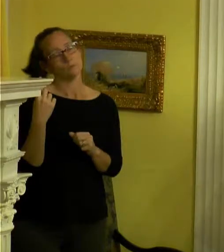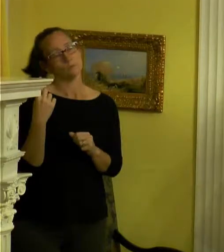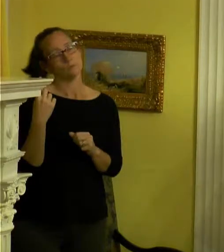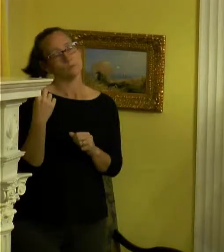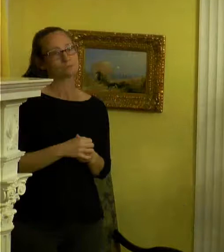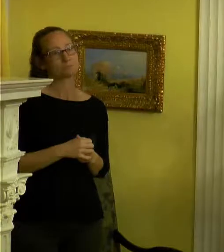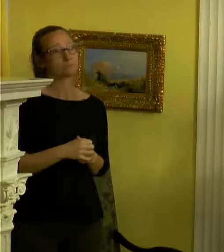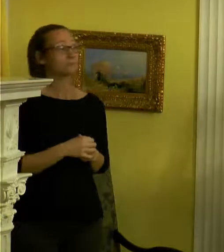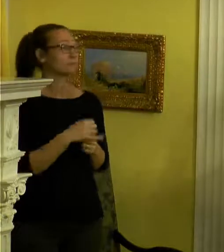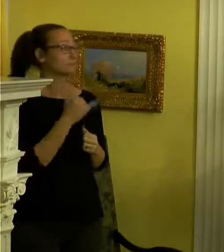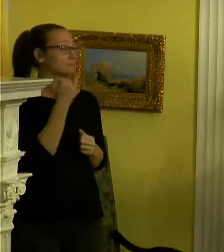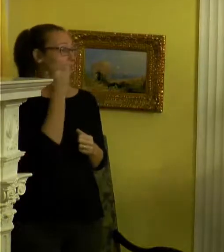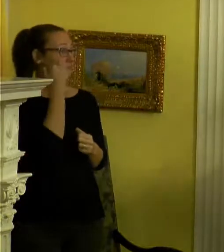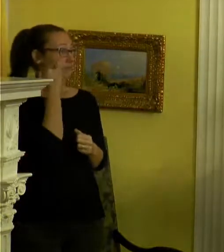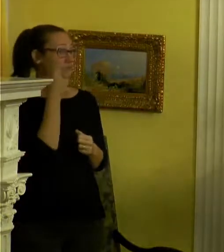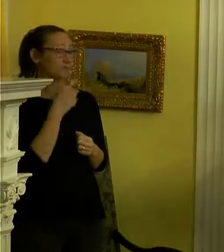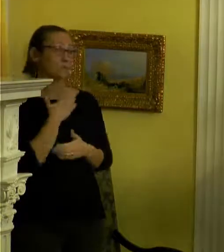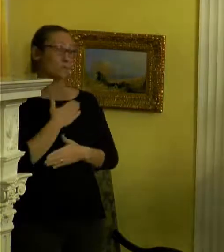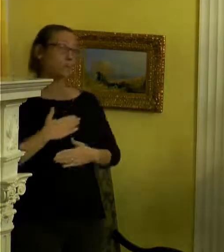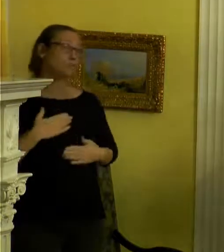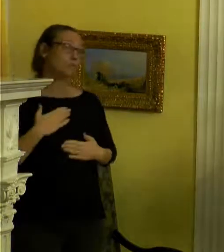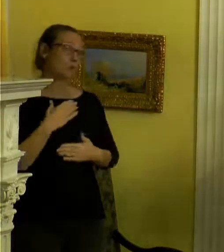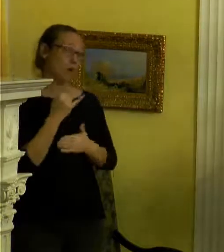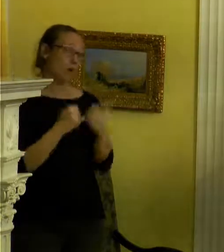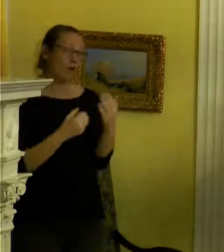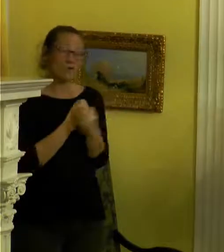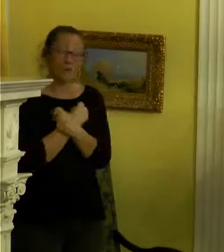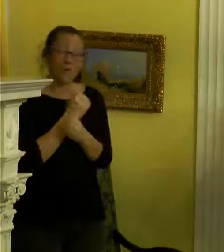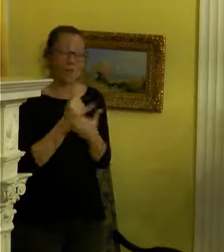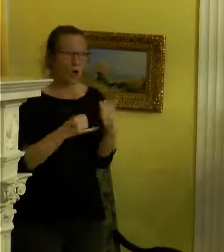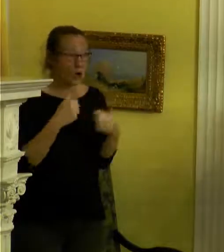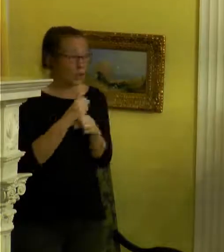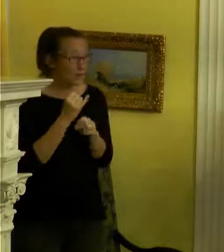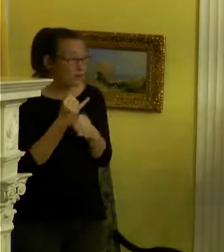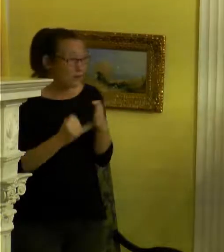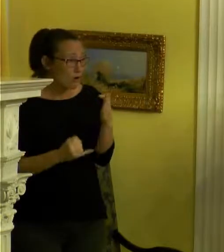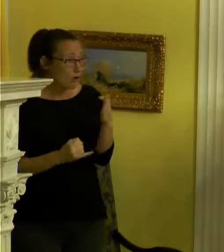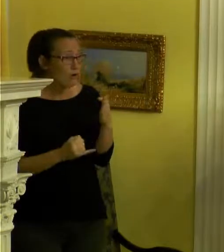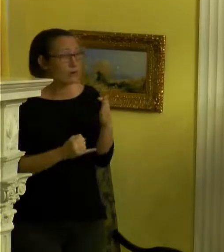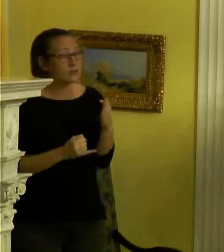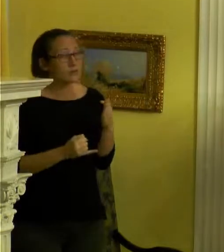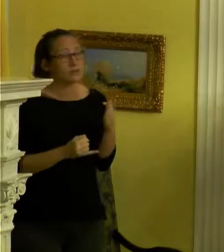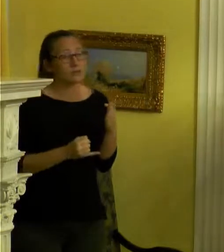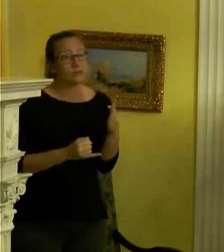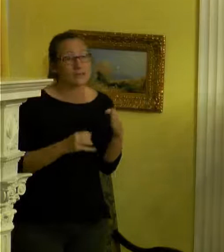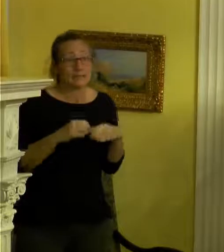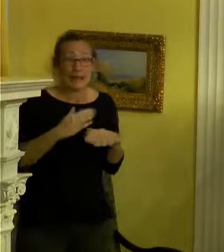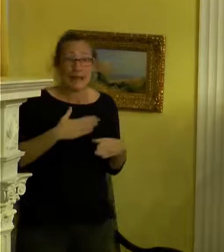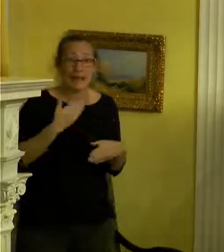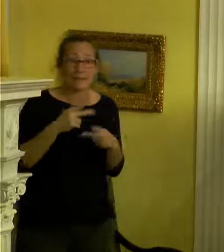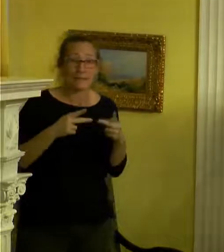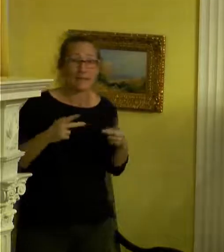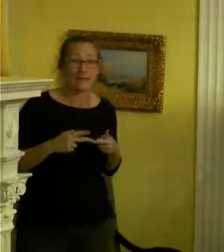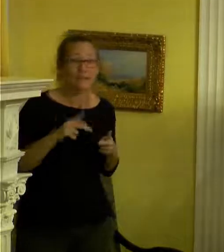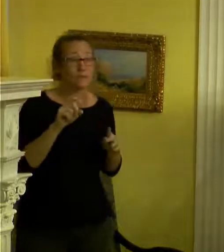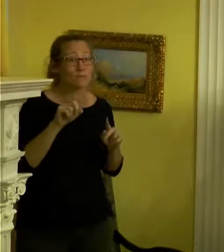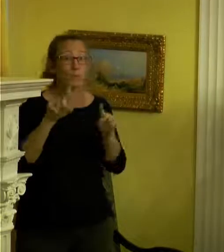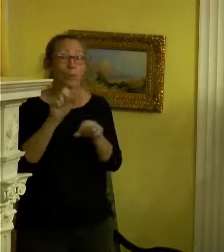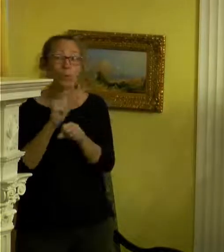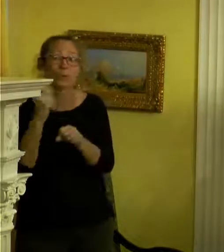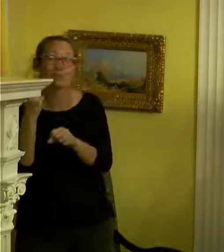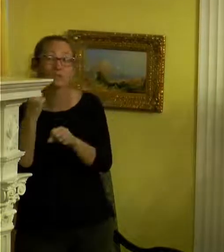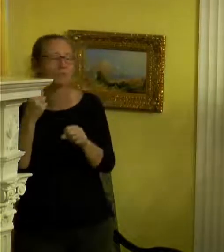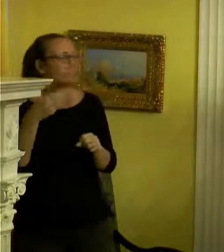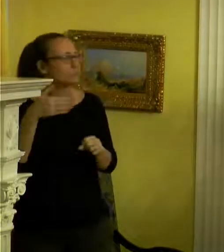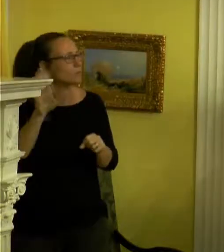If in order to, if you love art, and in order to make art in a happy place, you got to go to work somewhere,